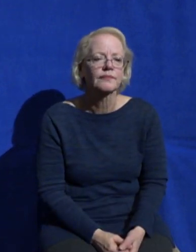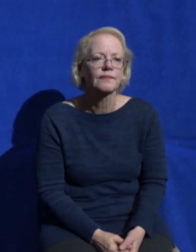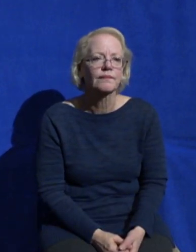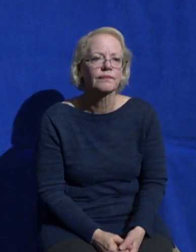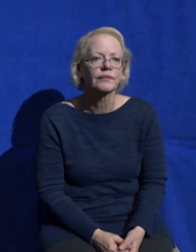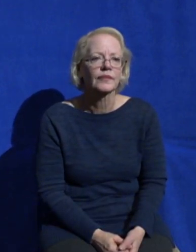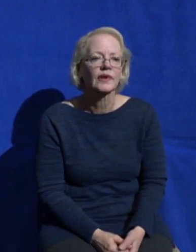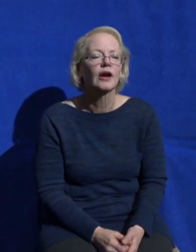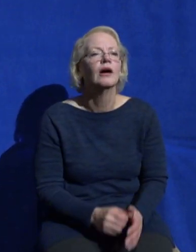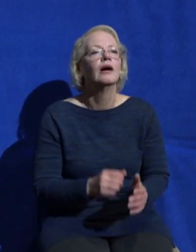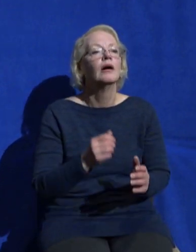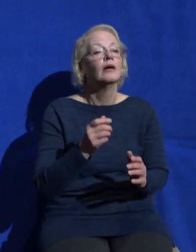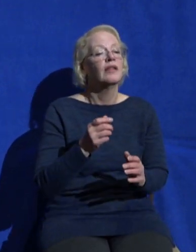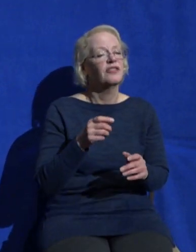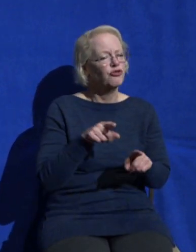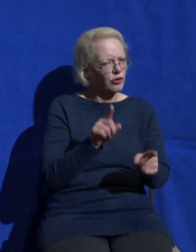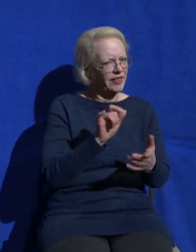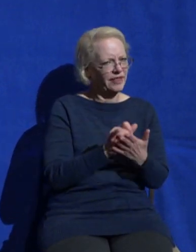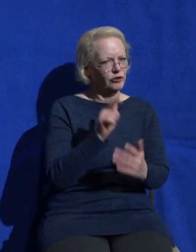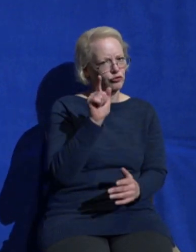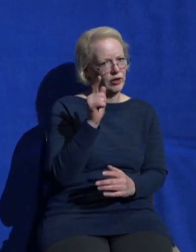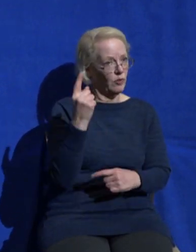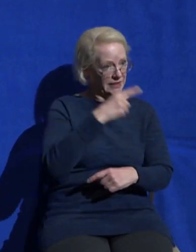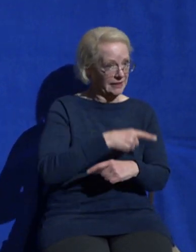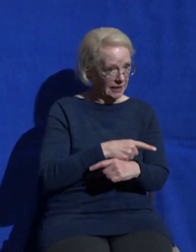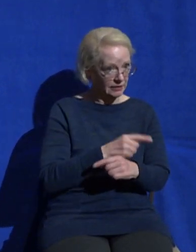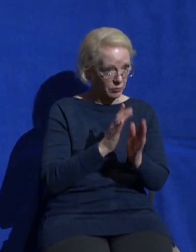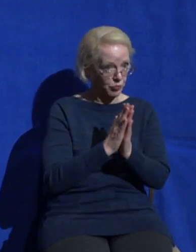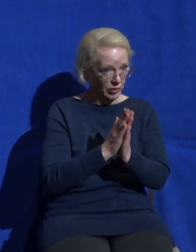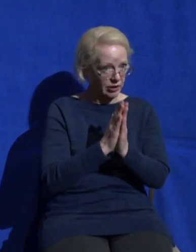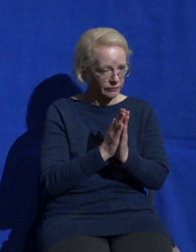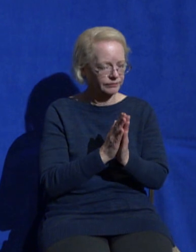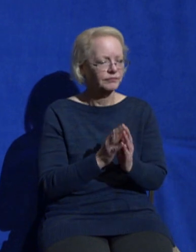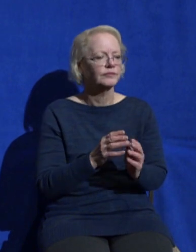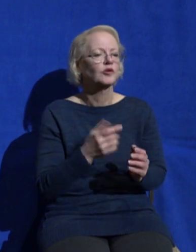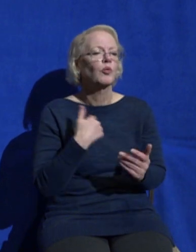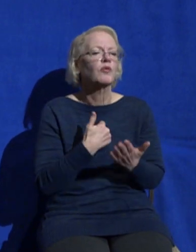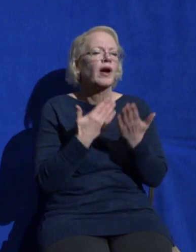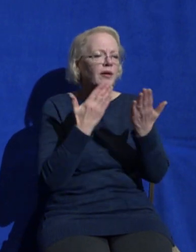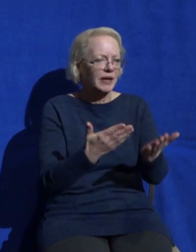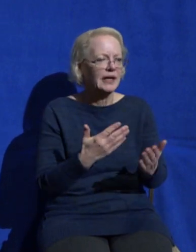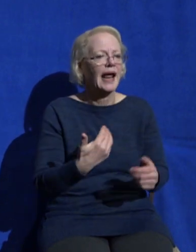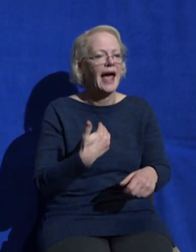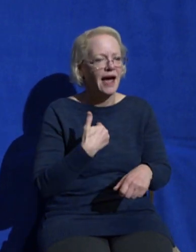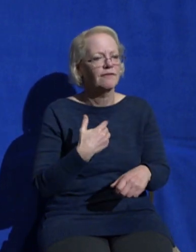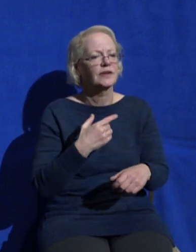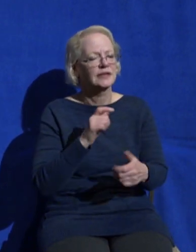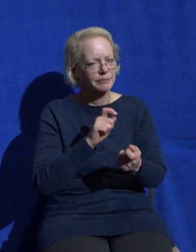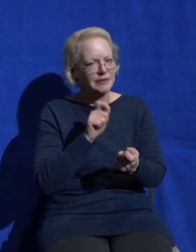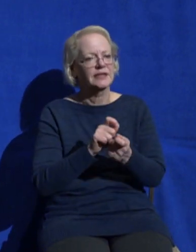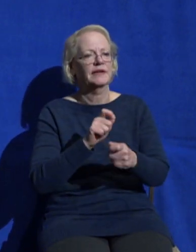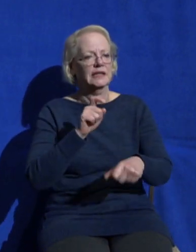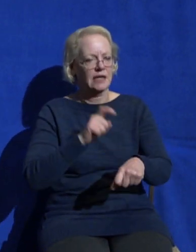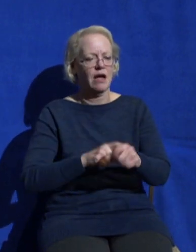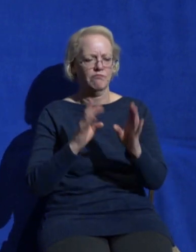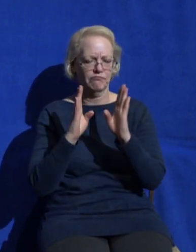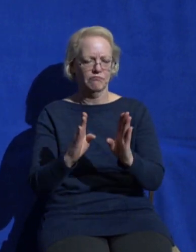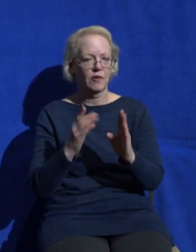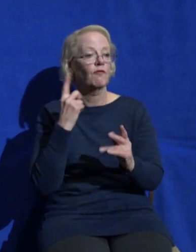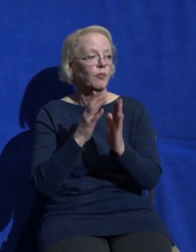want to end with a paragraph from the prayer retreat guide you can find it on the mcclainbible.org slash prayer website but this